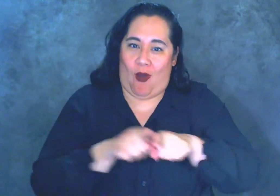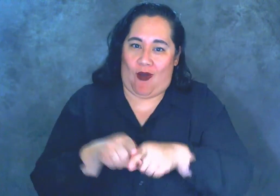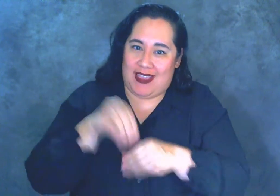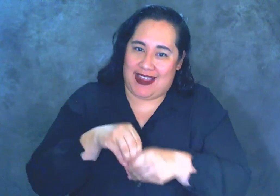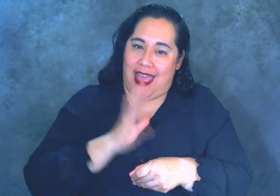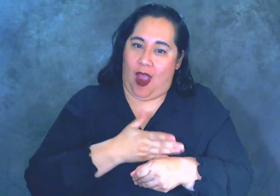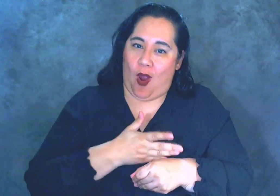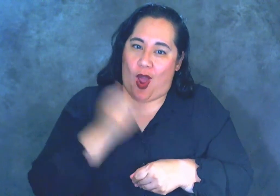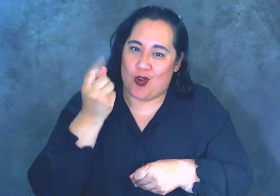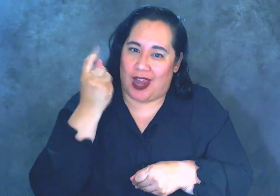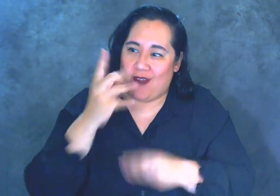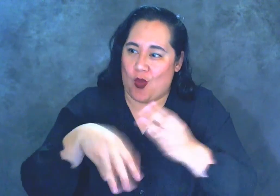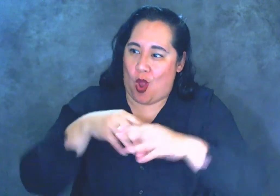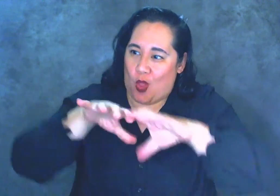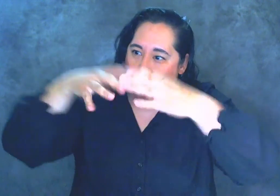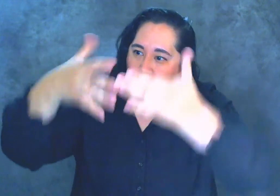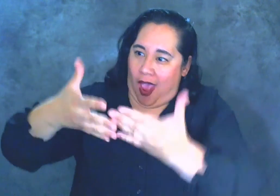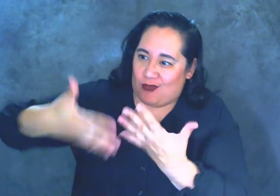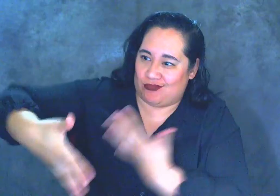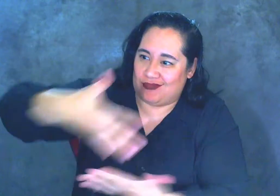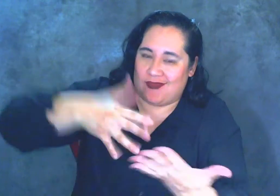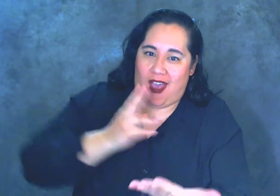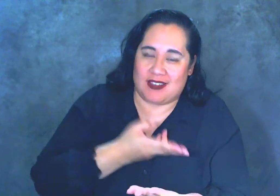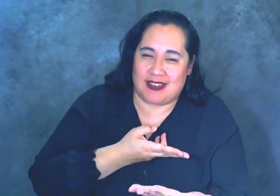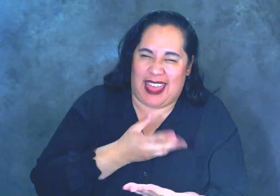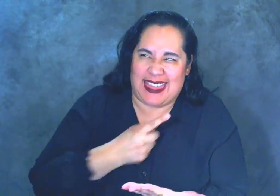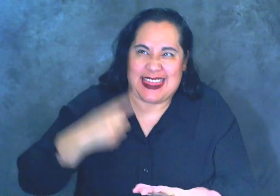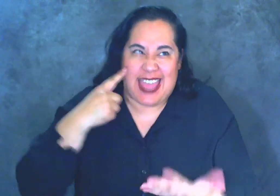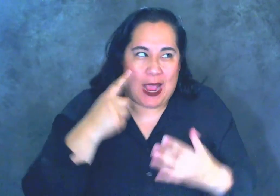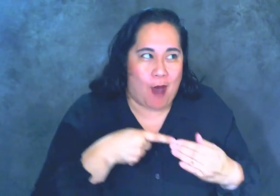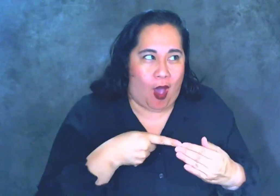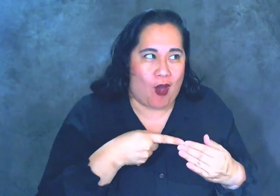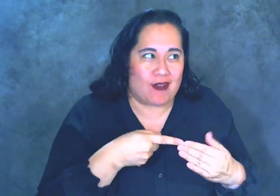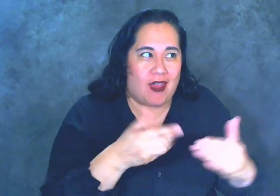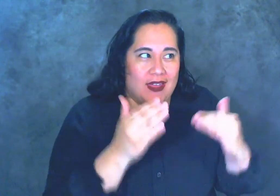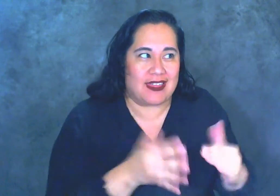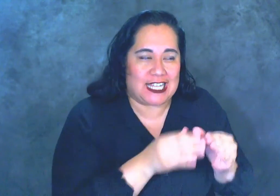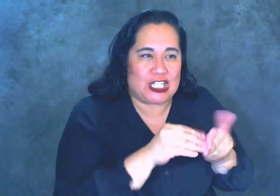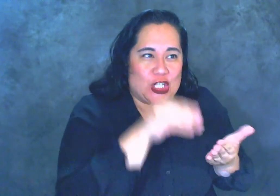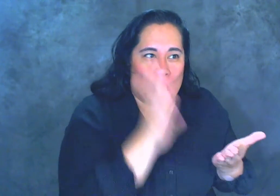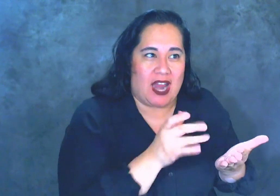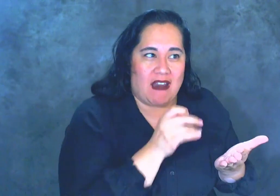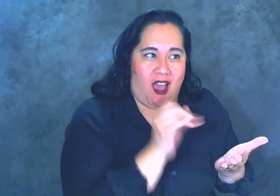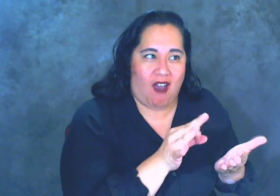the world around us, and think about then the student of interpreting and what the goal is